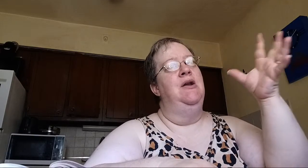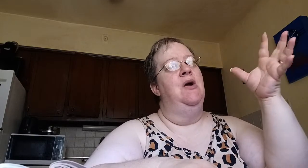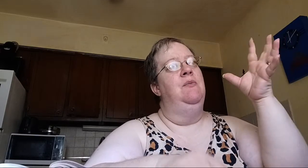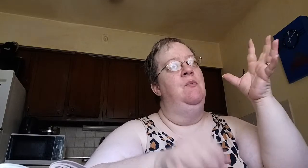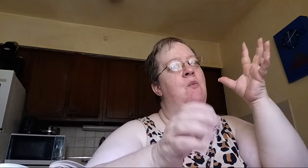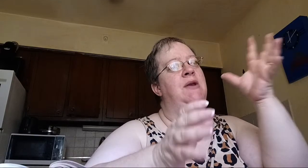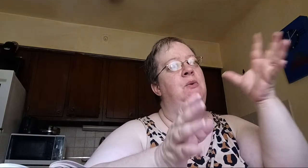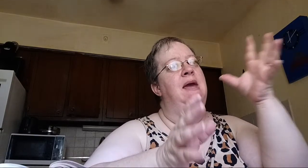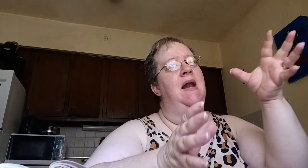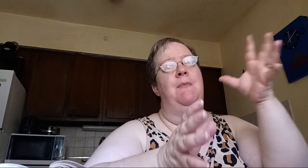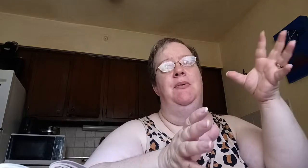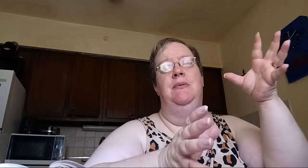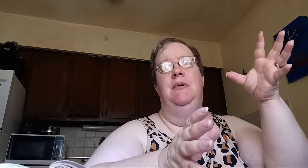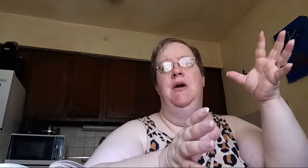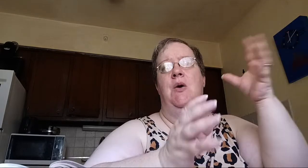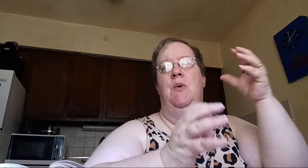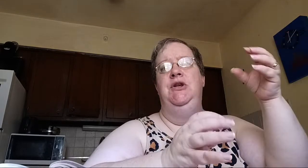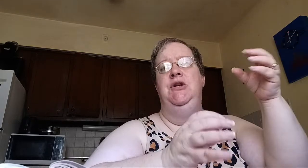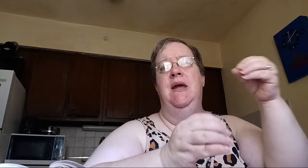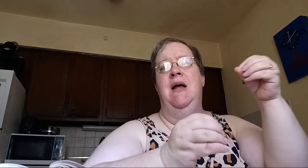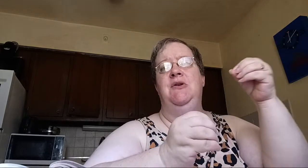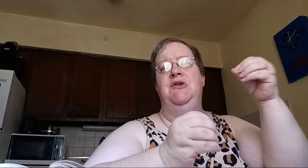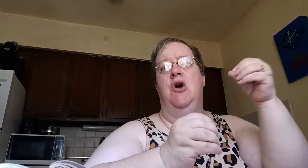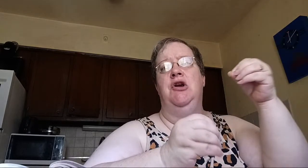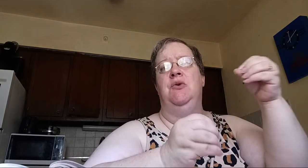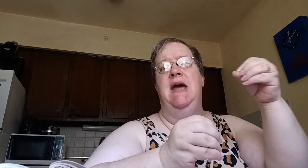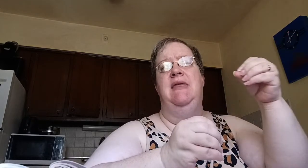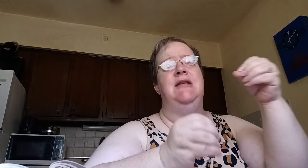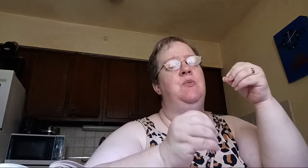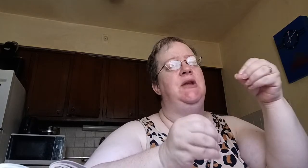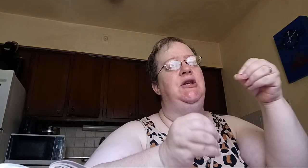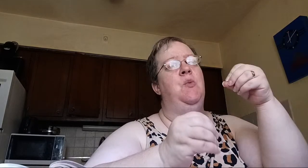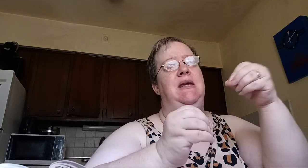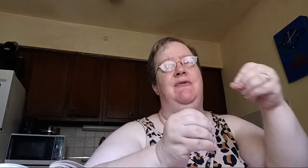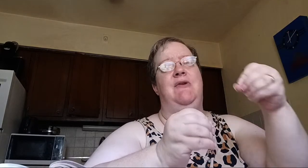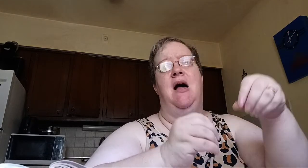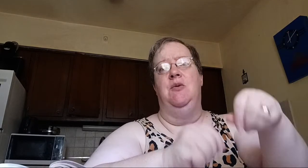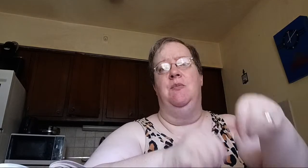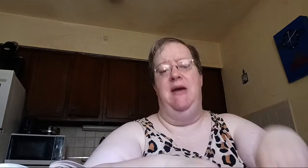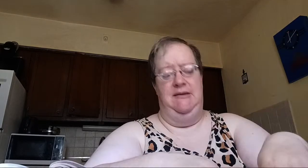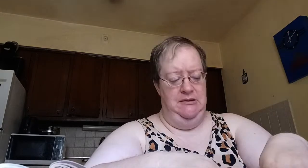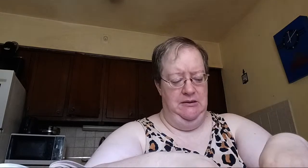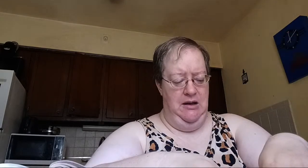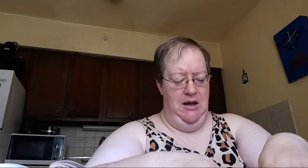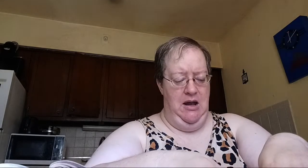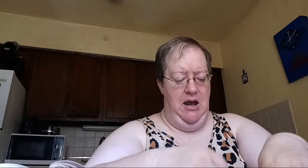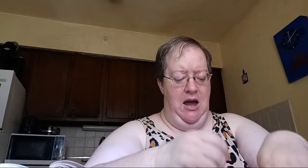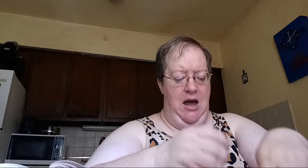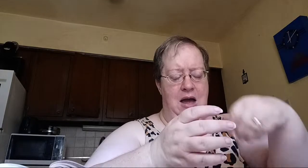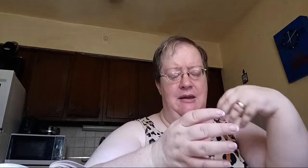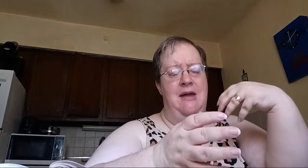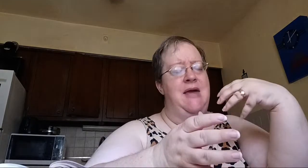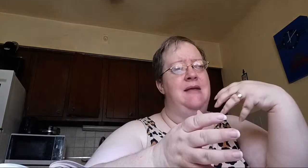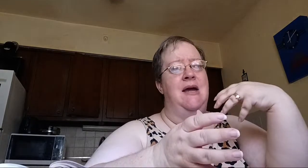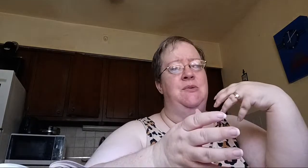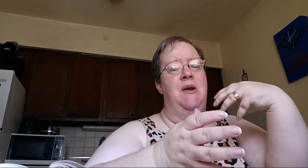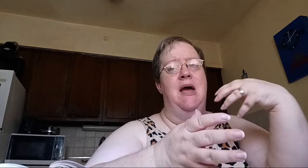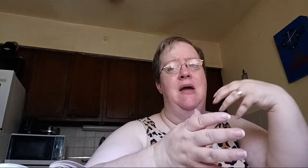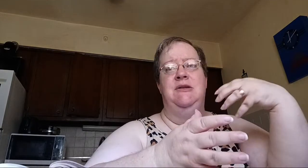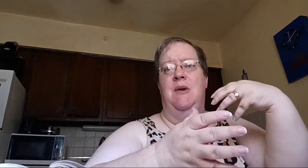know, when you get up, when you get up and start your day, that's when you want to give God your best. That, that, that's what I, that's what I